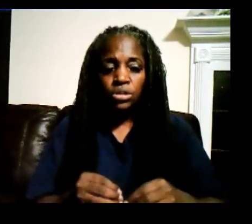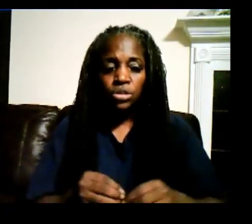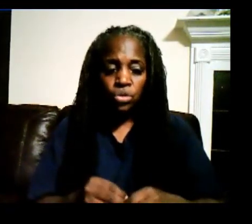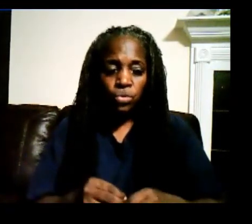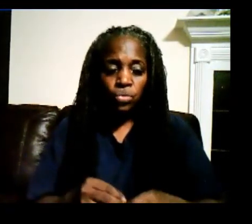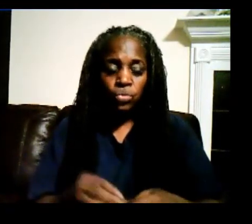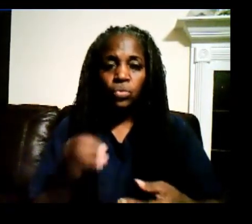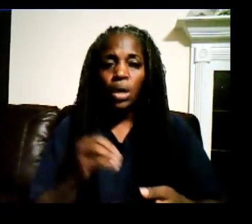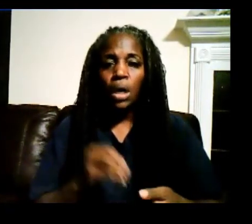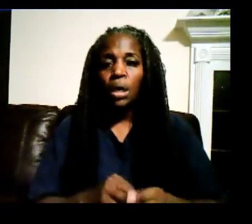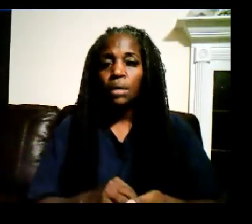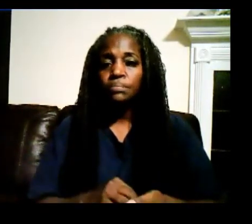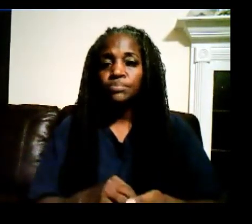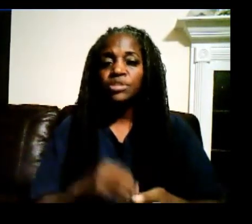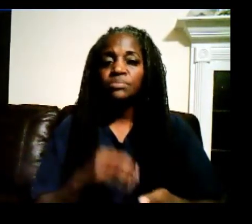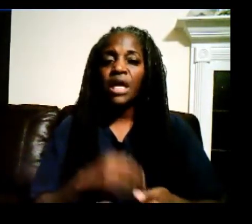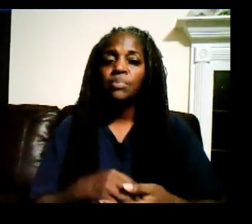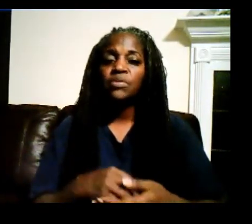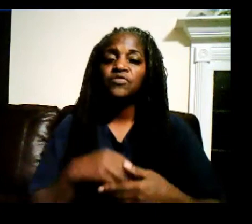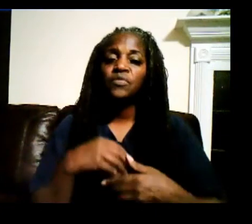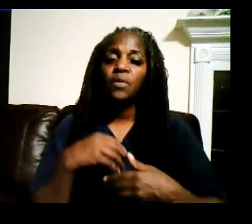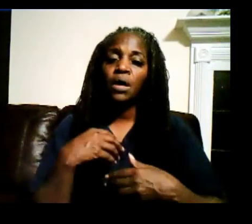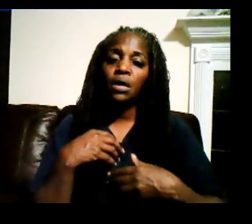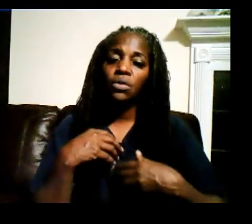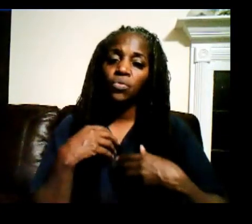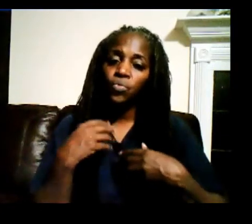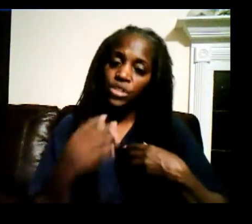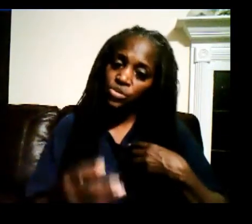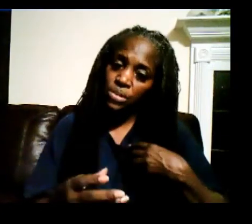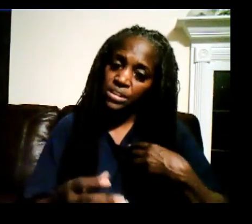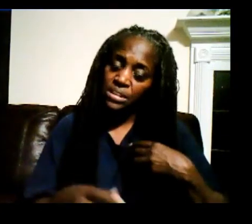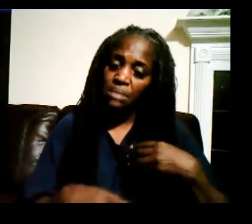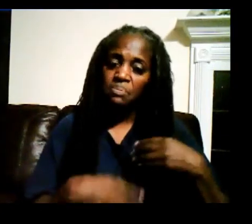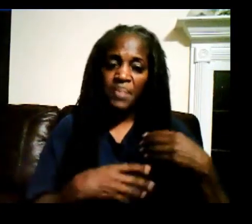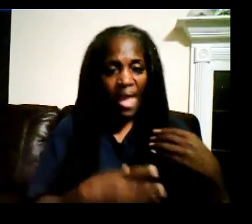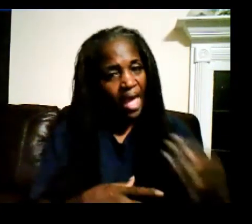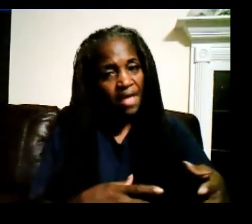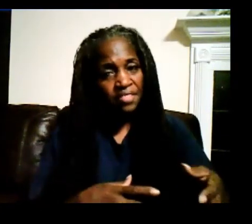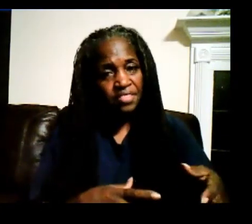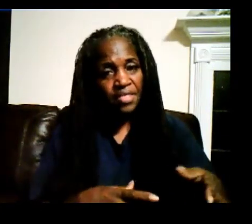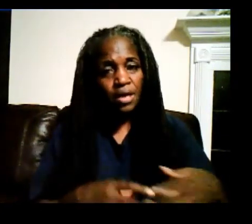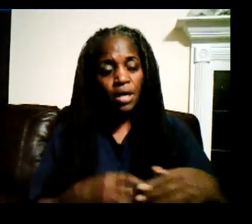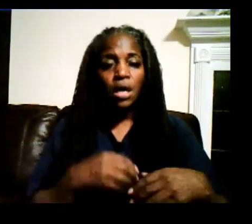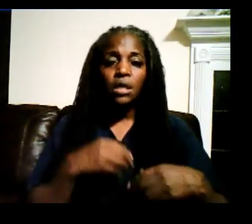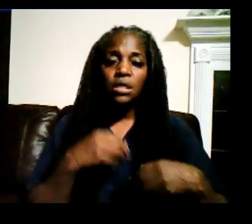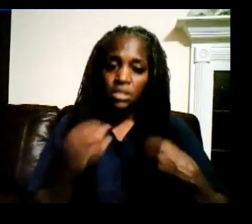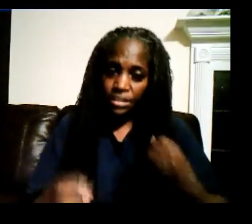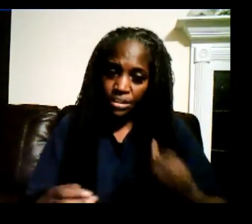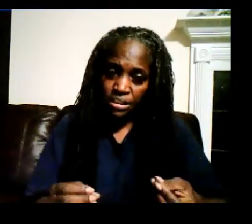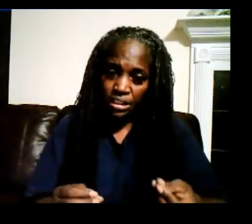to some type of ritualistic bath, cleansing,